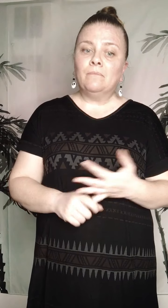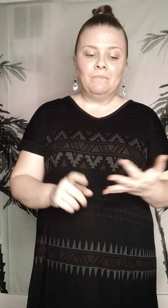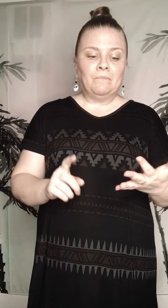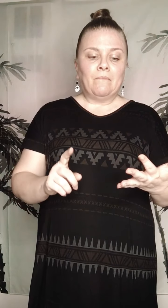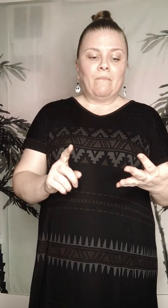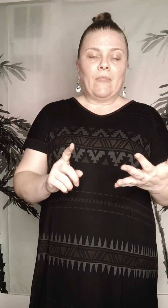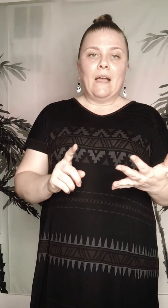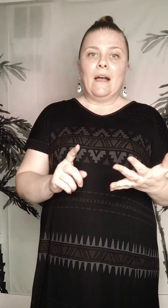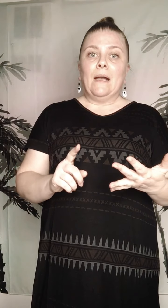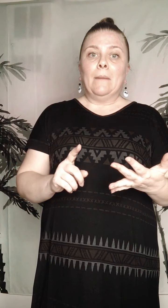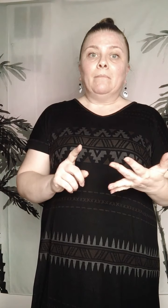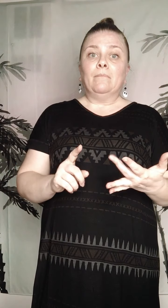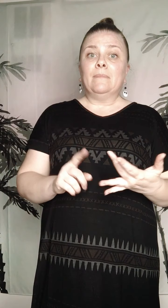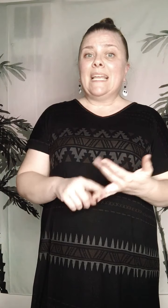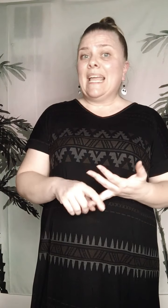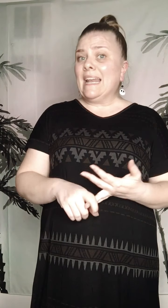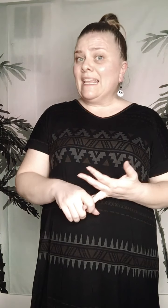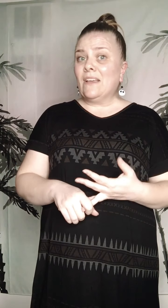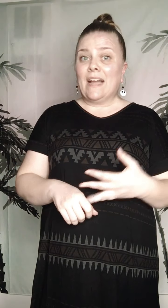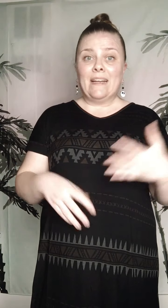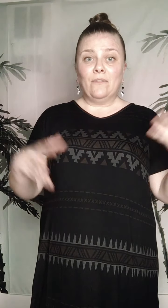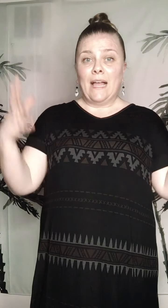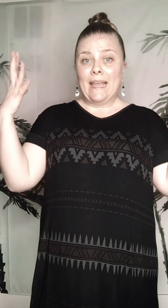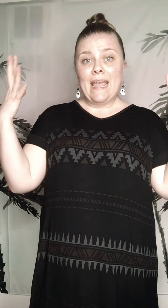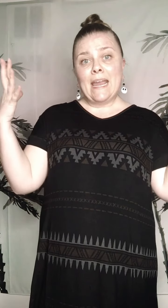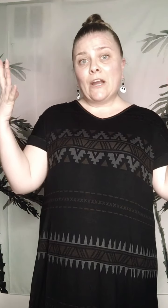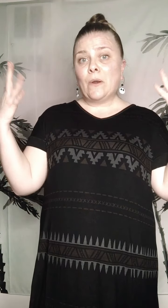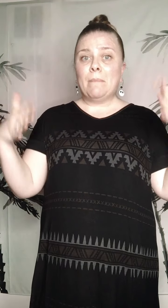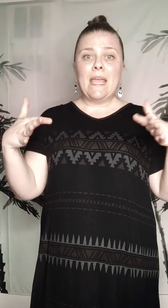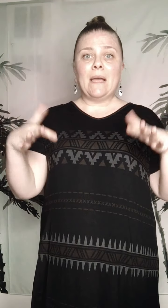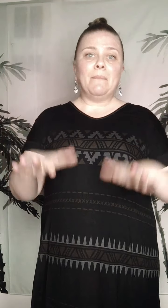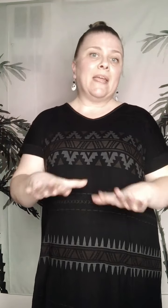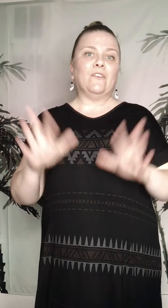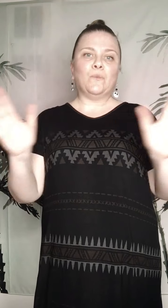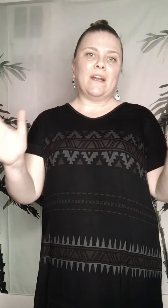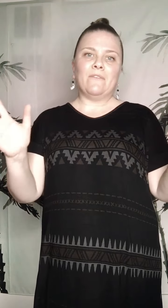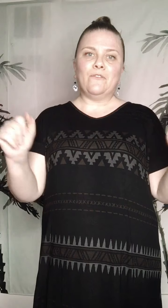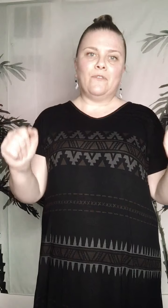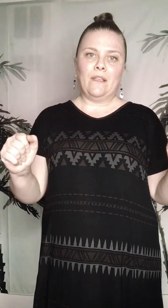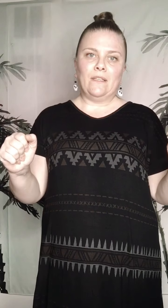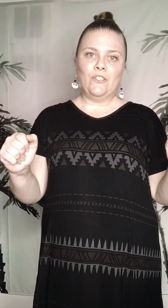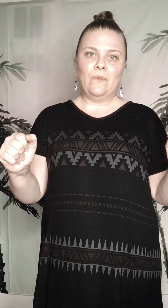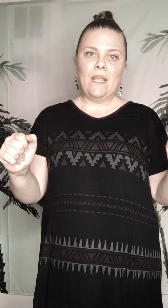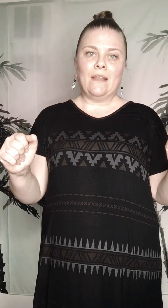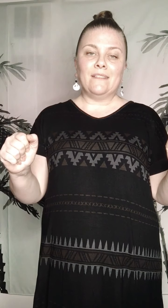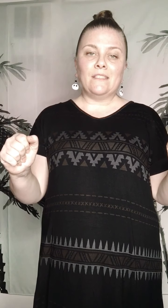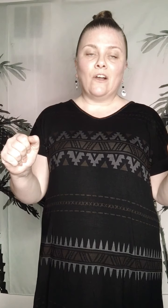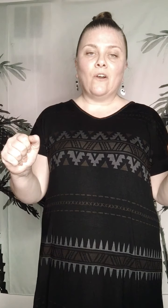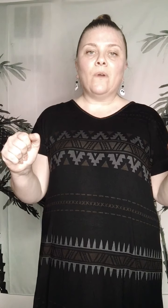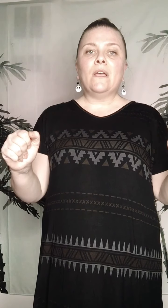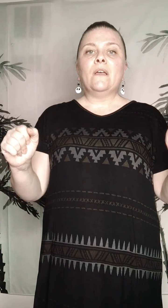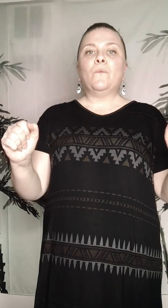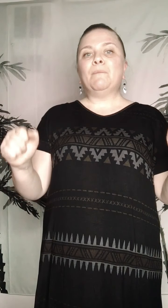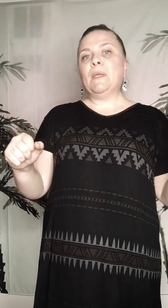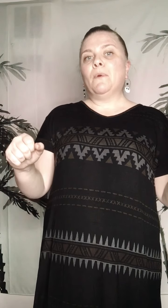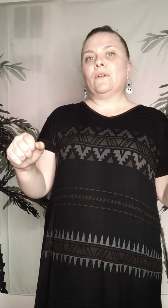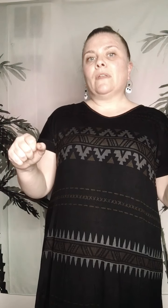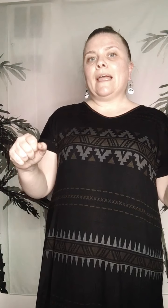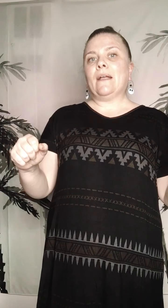any kind of like hair, makeup, nails, whatever you think that you need. So when people are like,